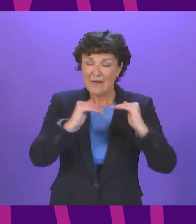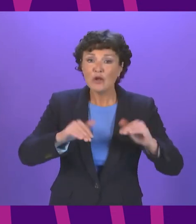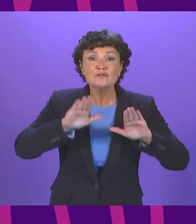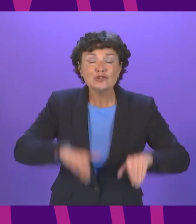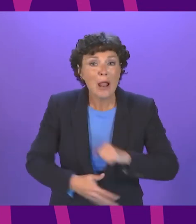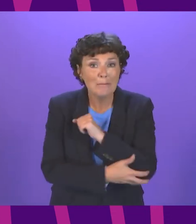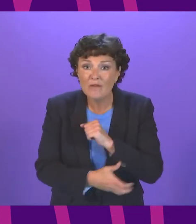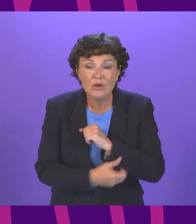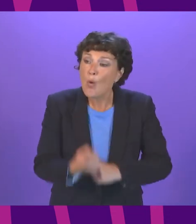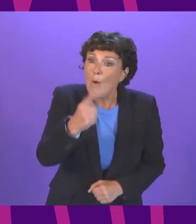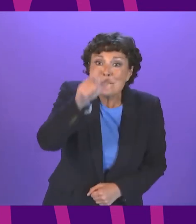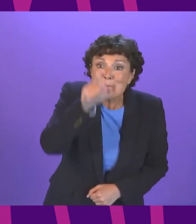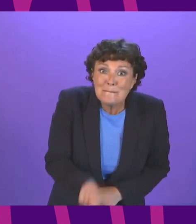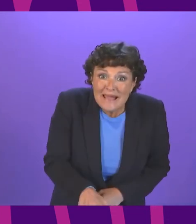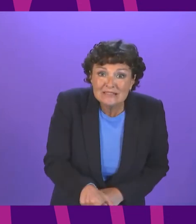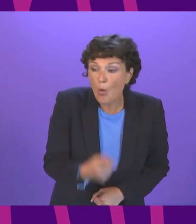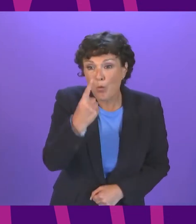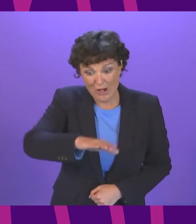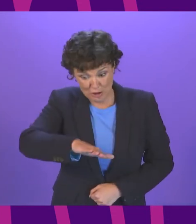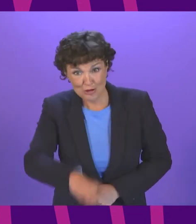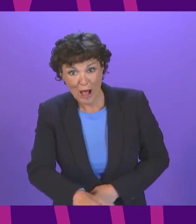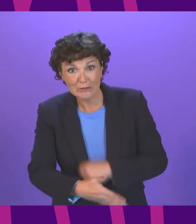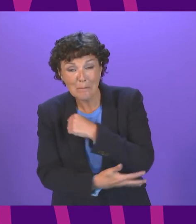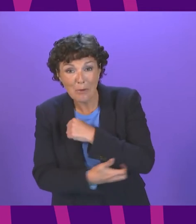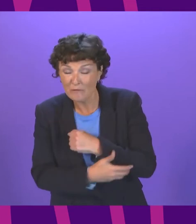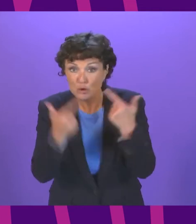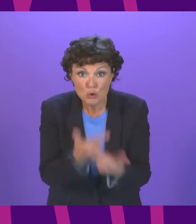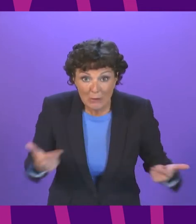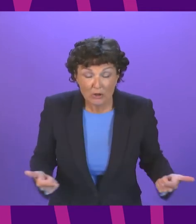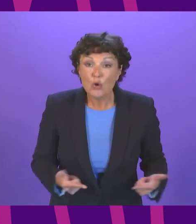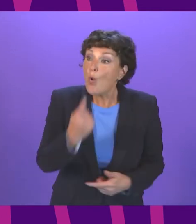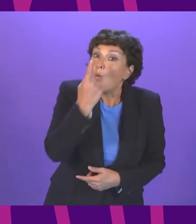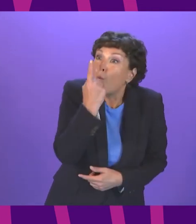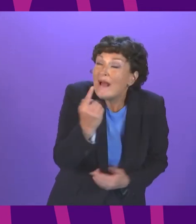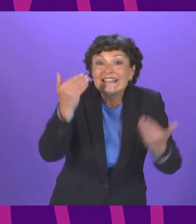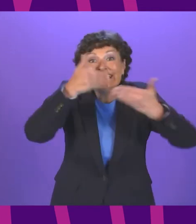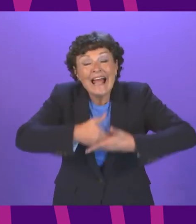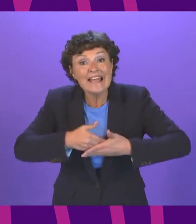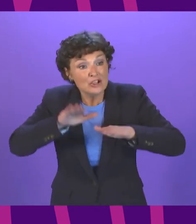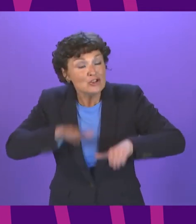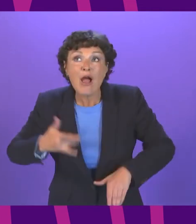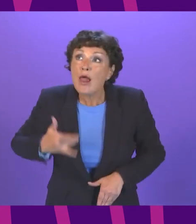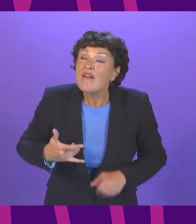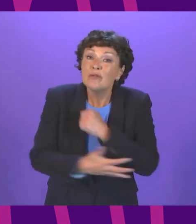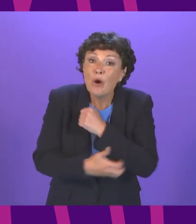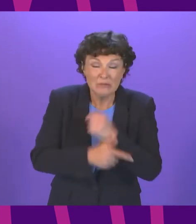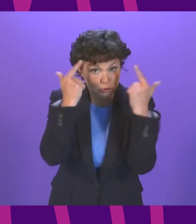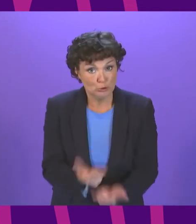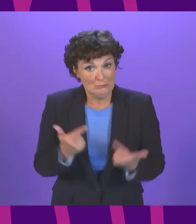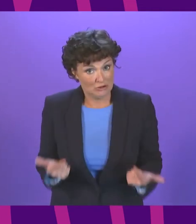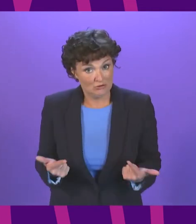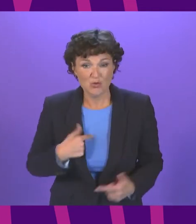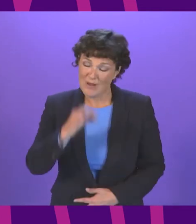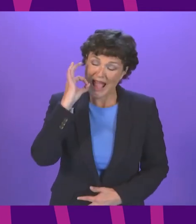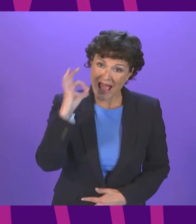is one child too many. One night of a child in poverty is one night too many. So we again call on the Tory